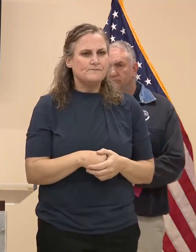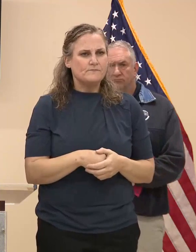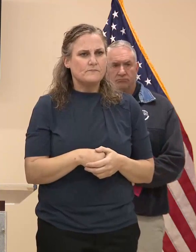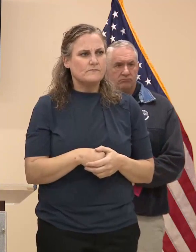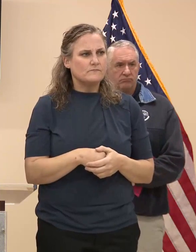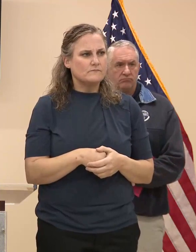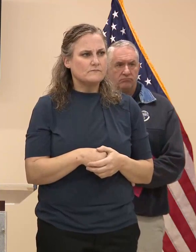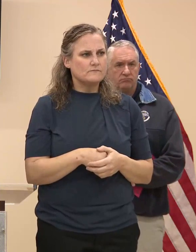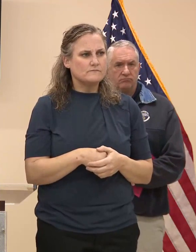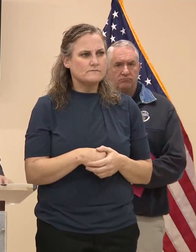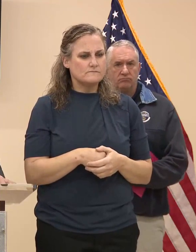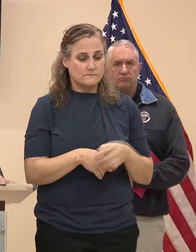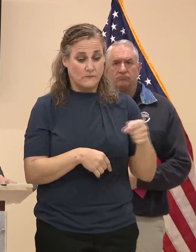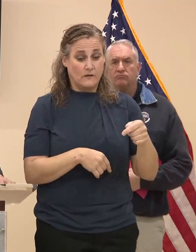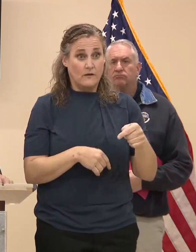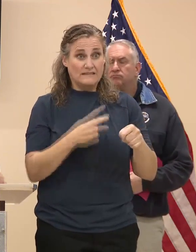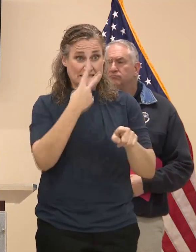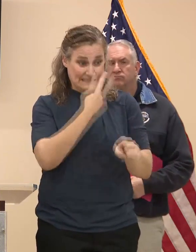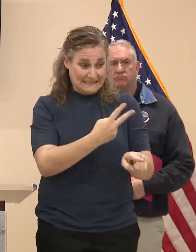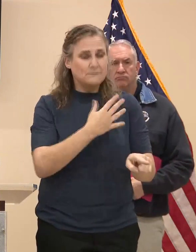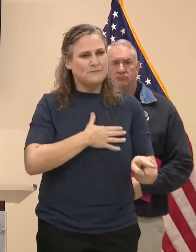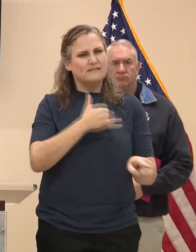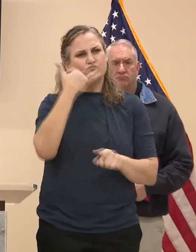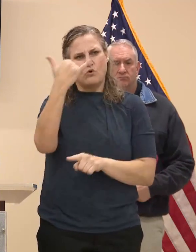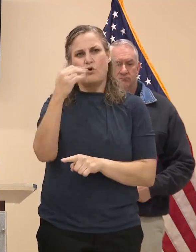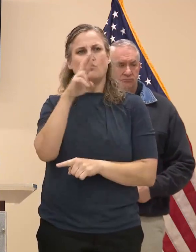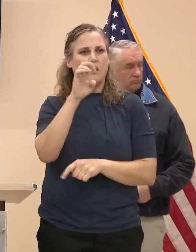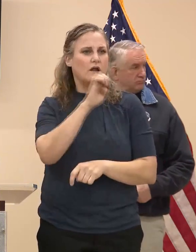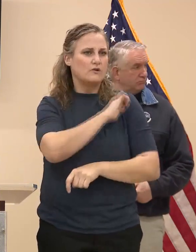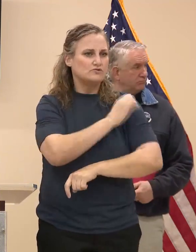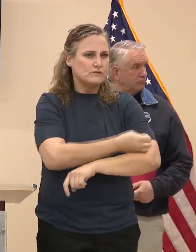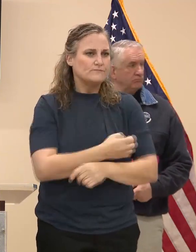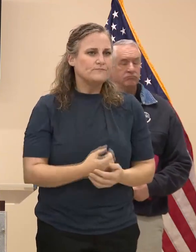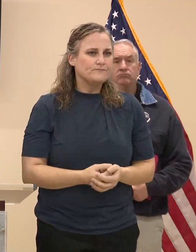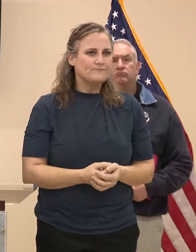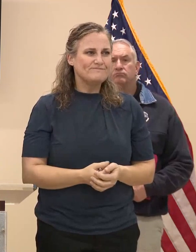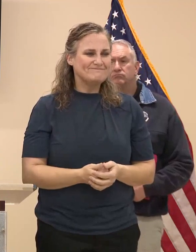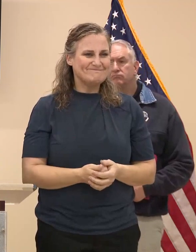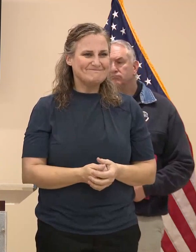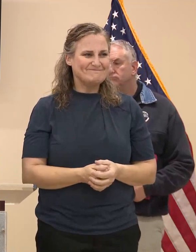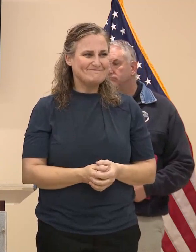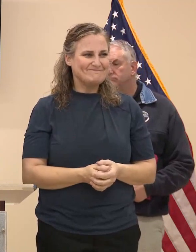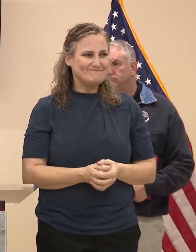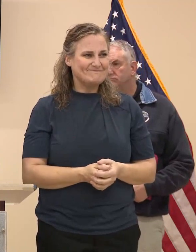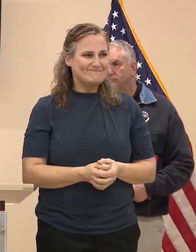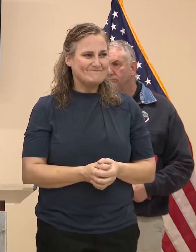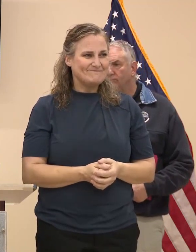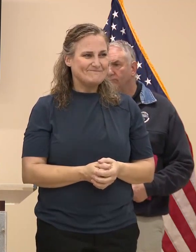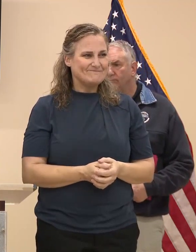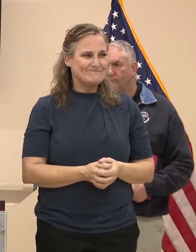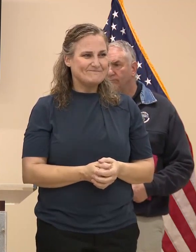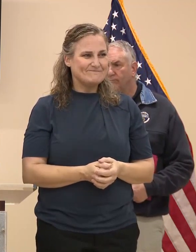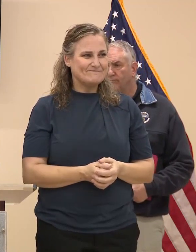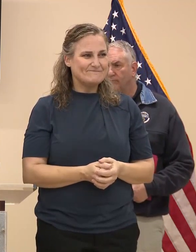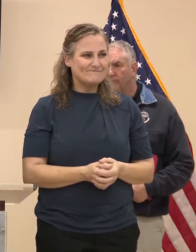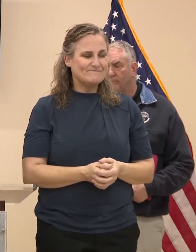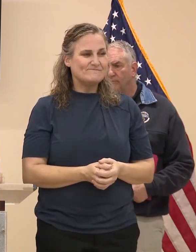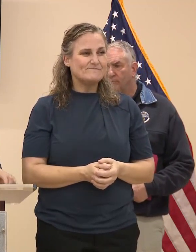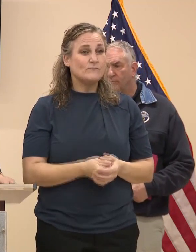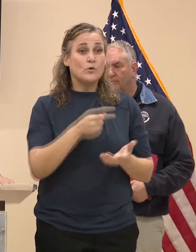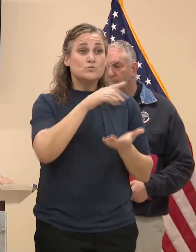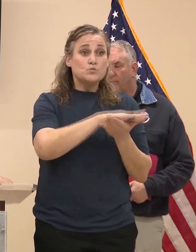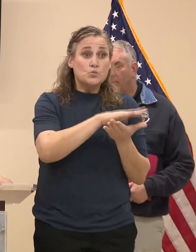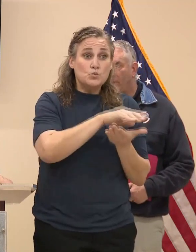And finally, we know that several schools have had to close, dismissed early. Virtual Learning, Commissioner Infante-Green